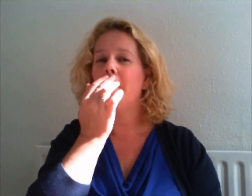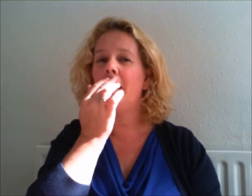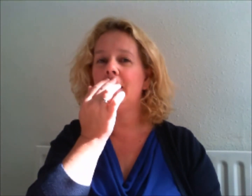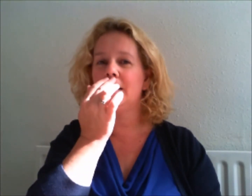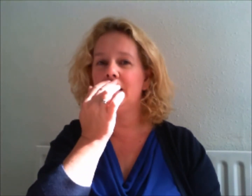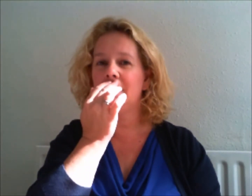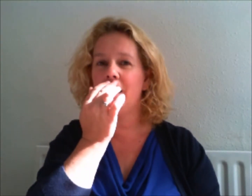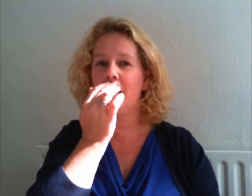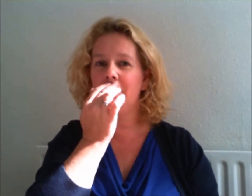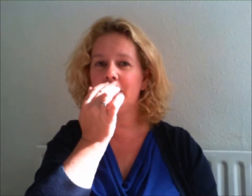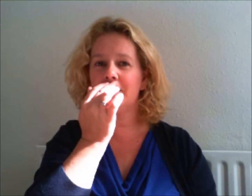Underneath the nose.